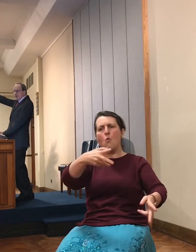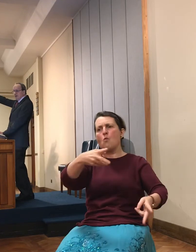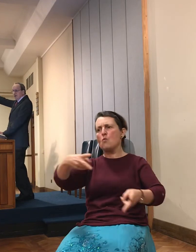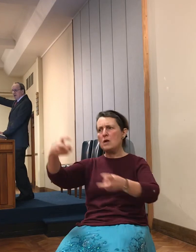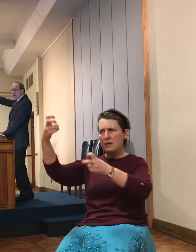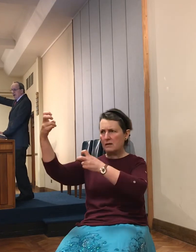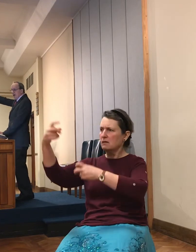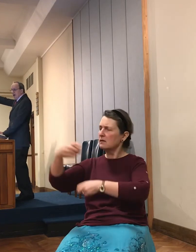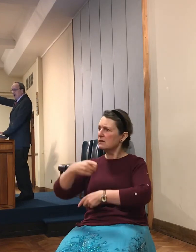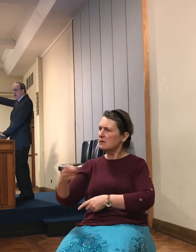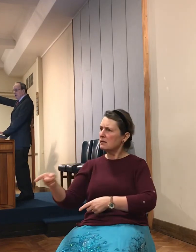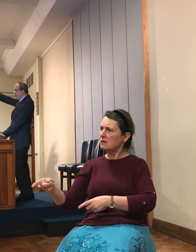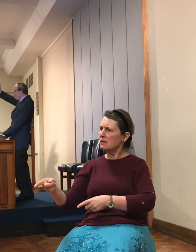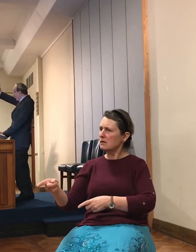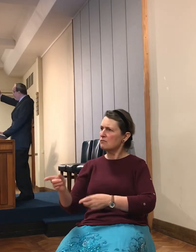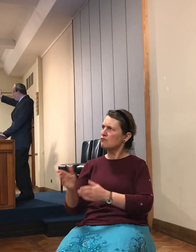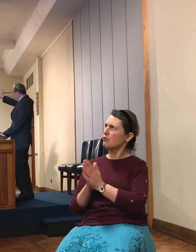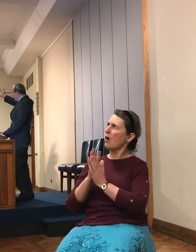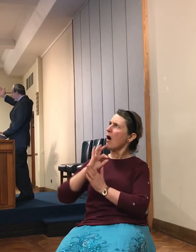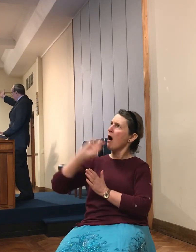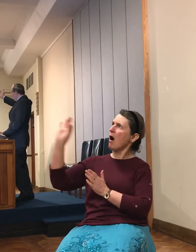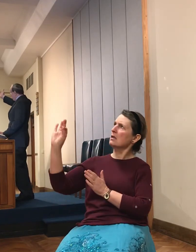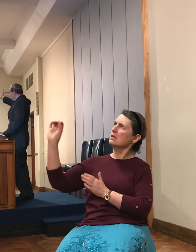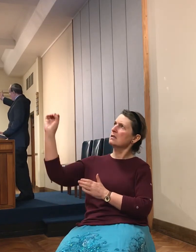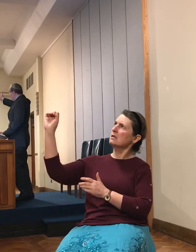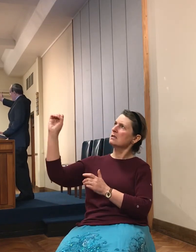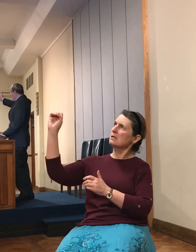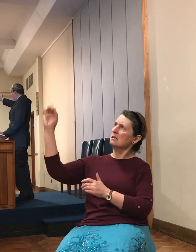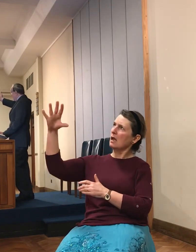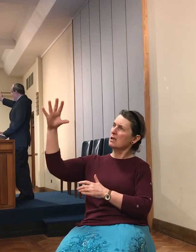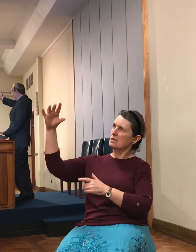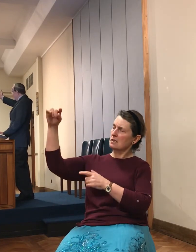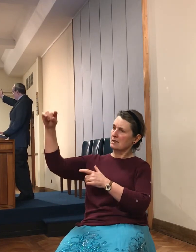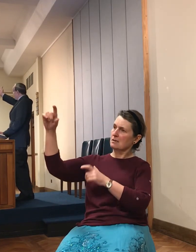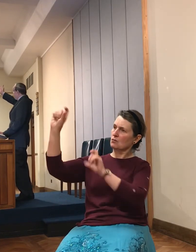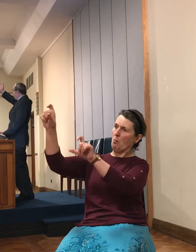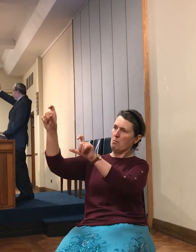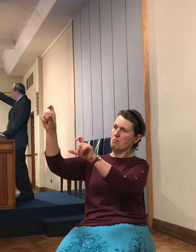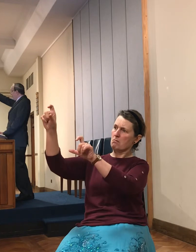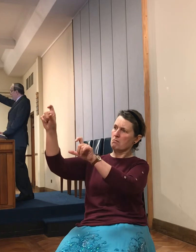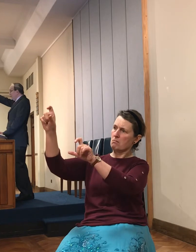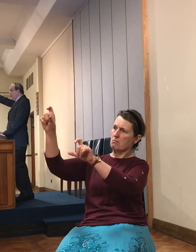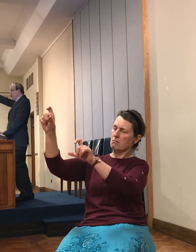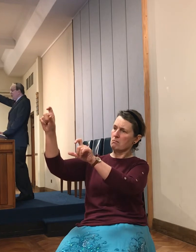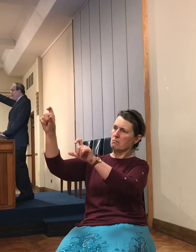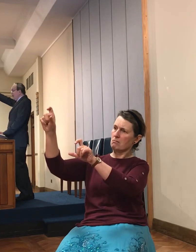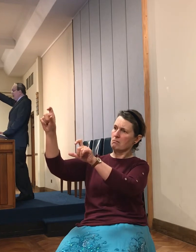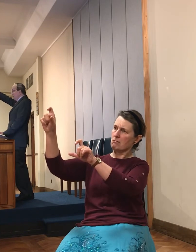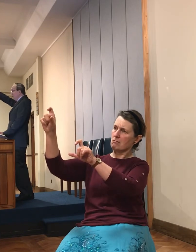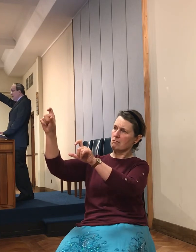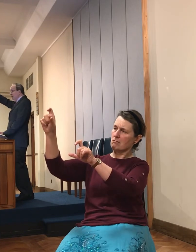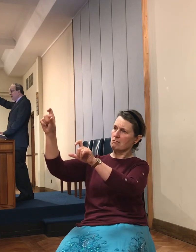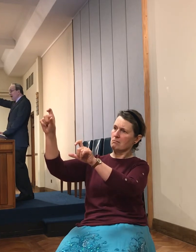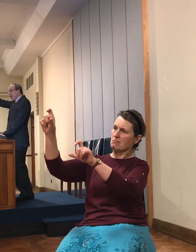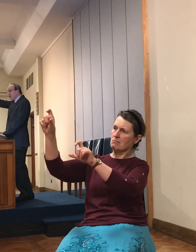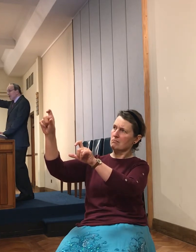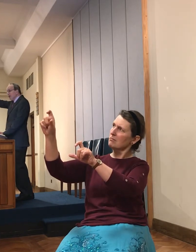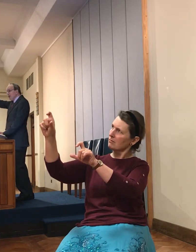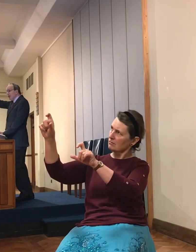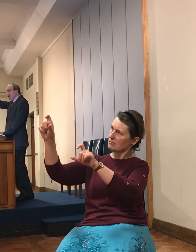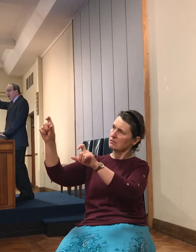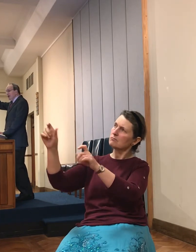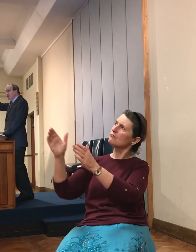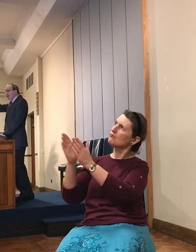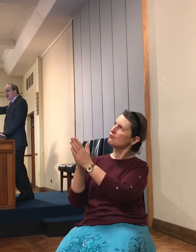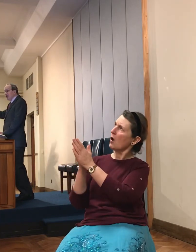to the heavens. for the sun to be saved. And at the prayer of Joshua and by the power